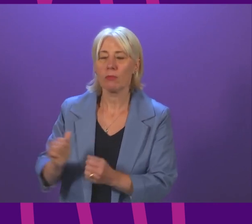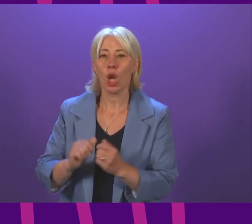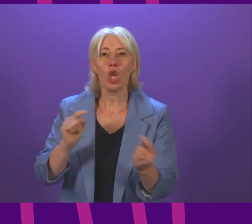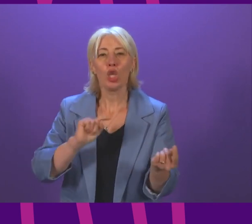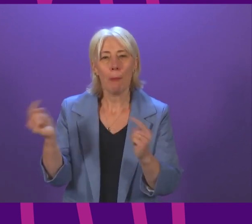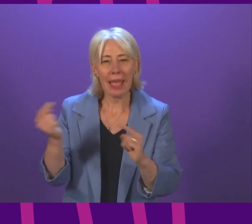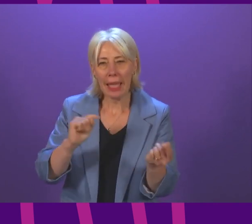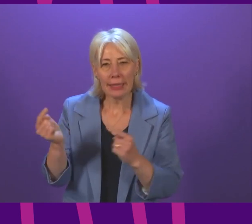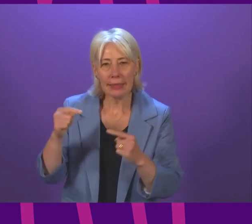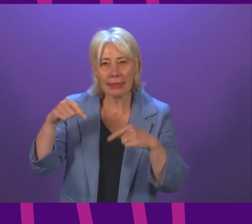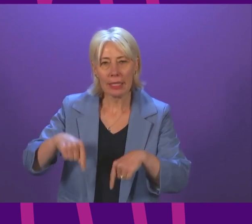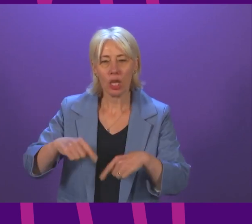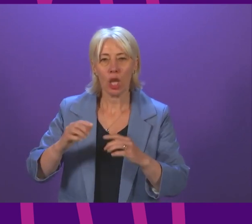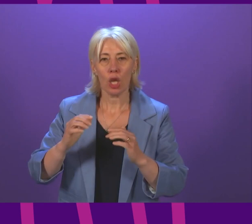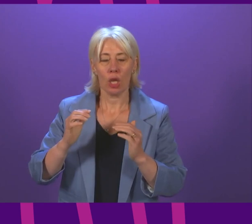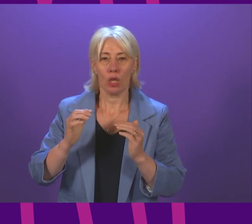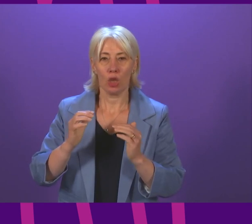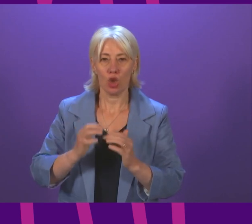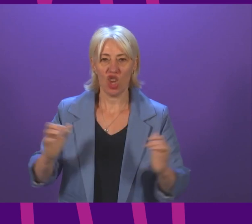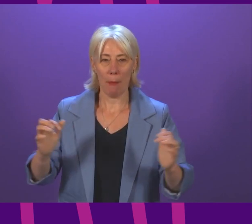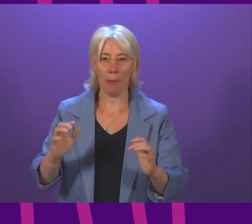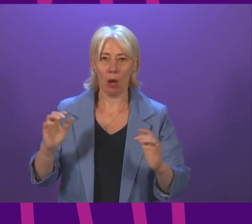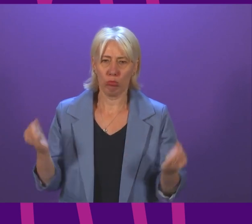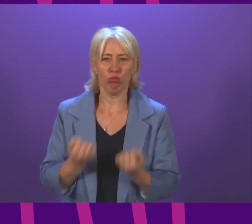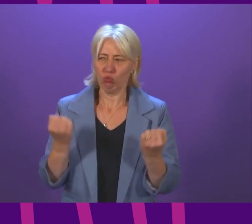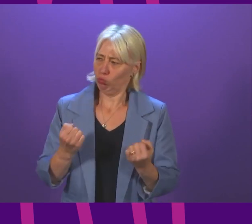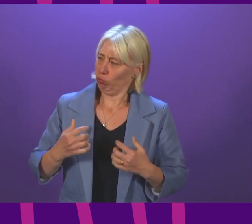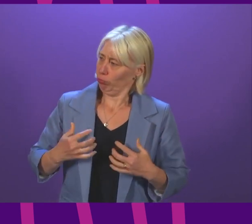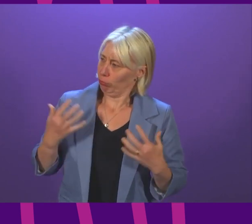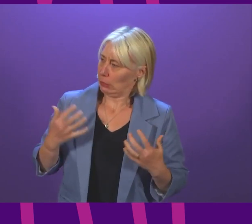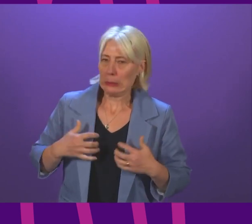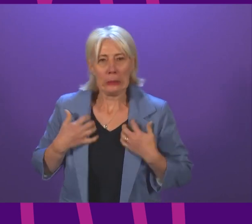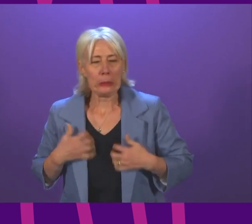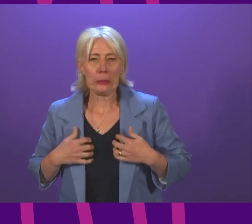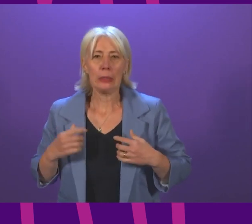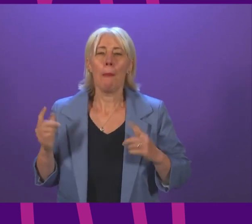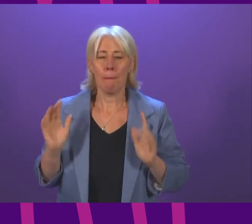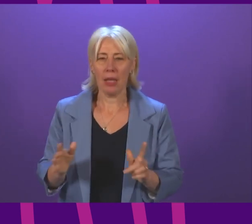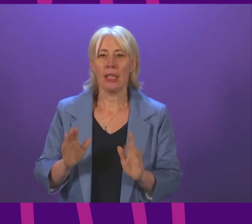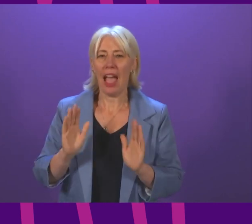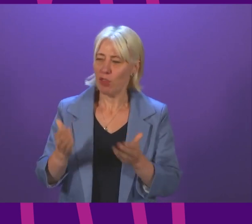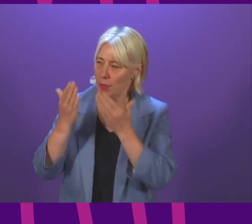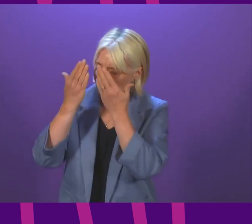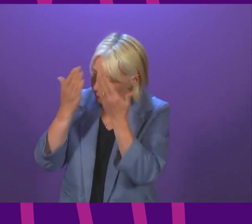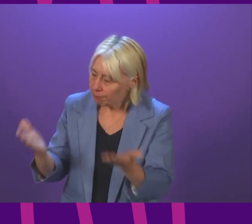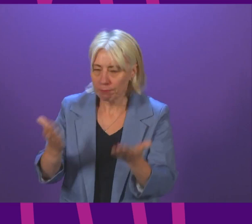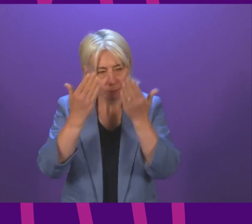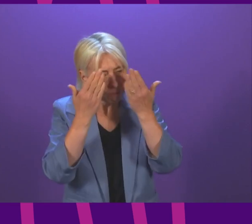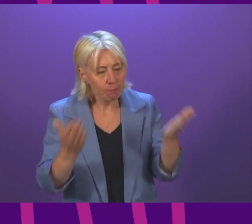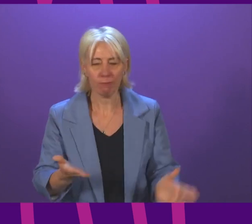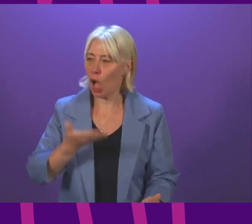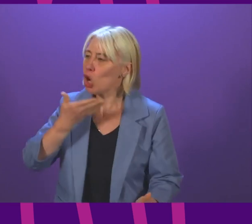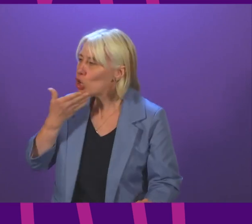chamber can be robust they must also be conducted in terms that demonstrate courtesy and respect